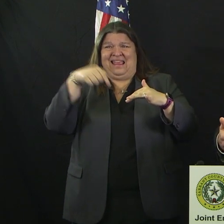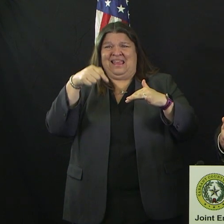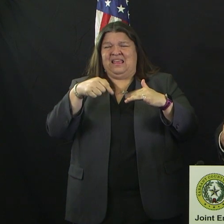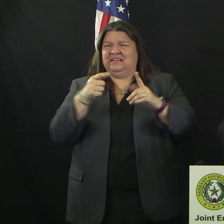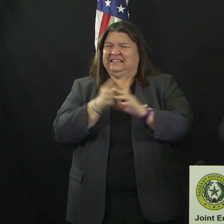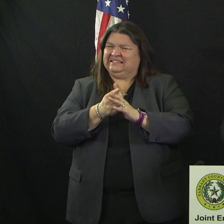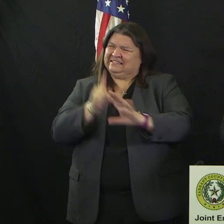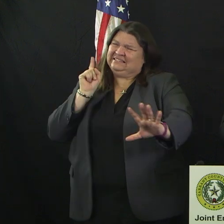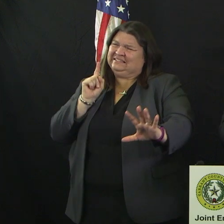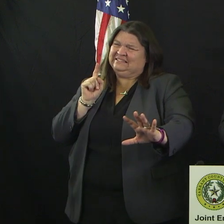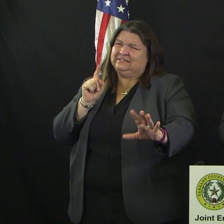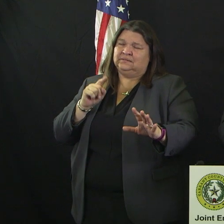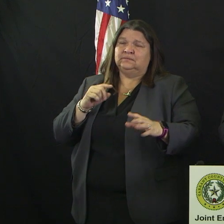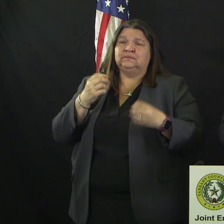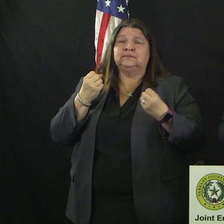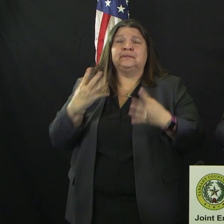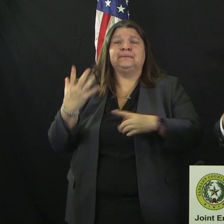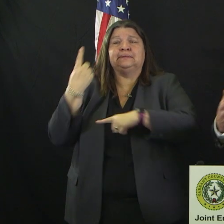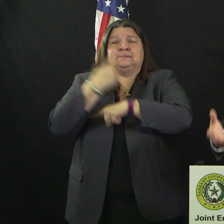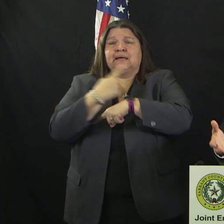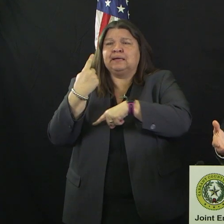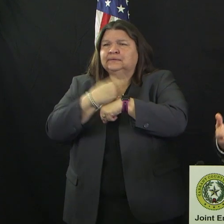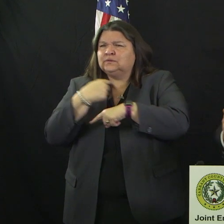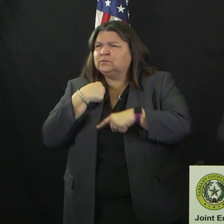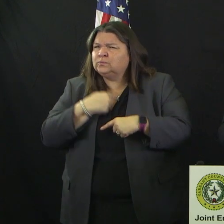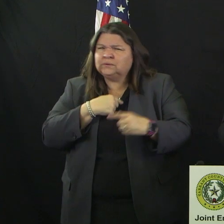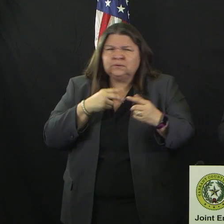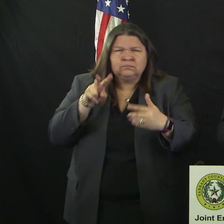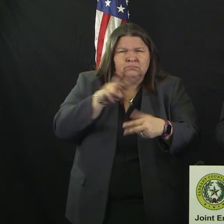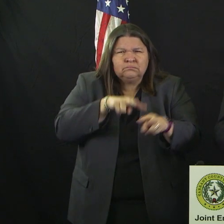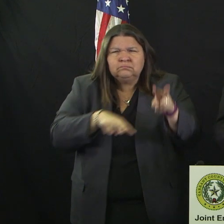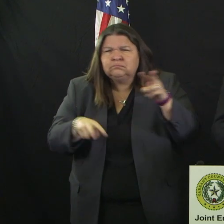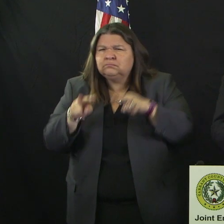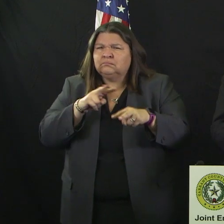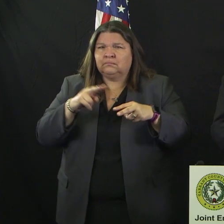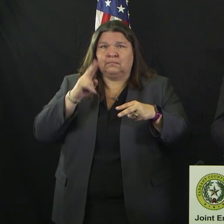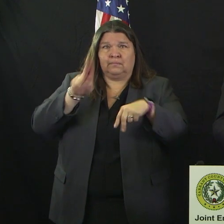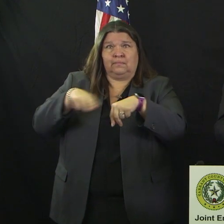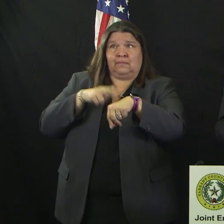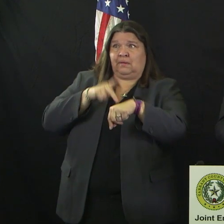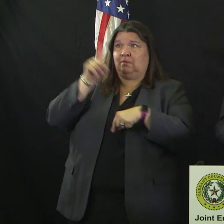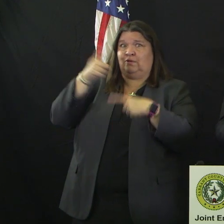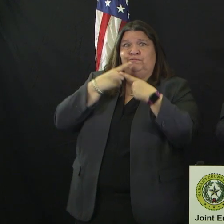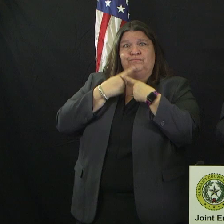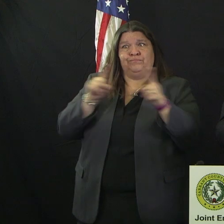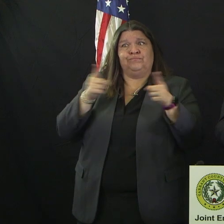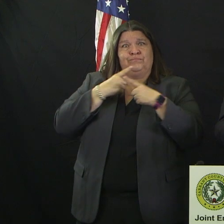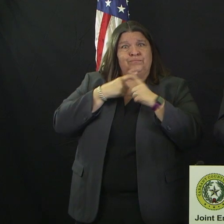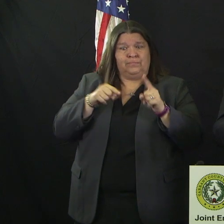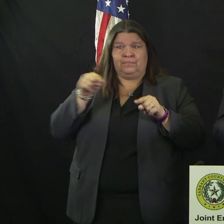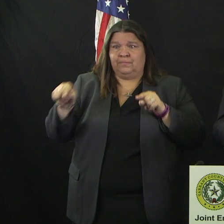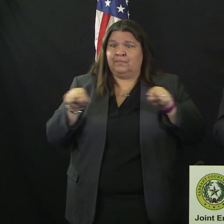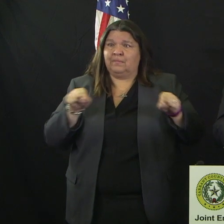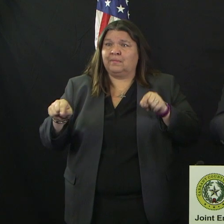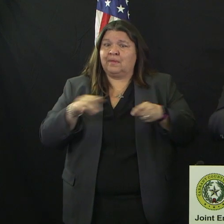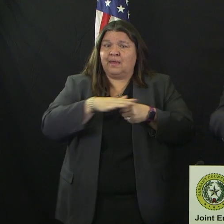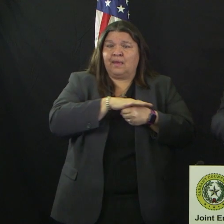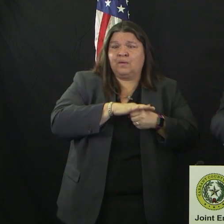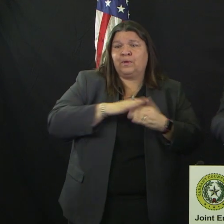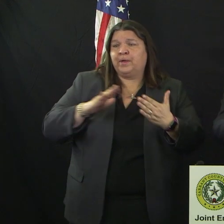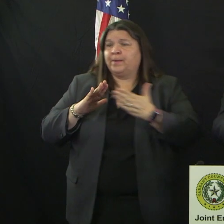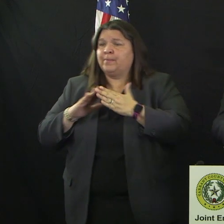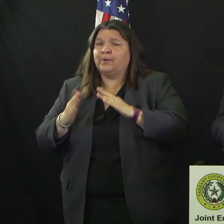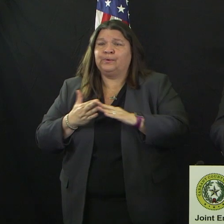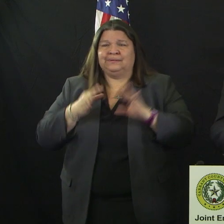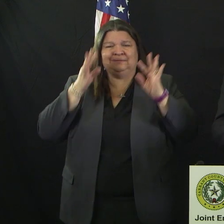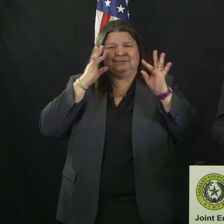days, you've seen a number of declarations that have come out, both from the county and from the city, forcing those numbers, gathering numbers, to be